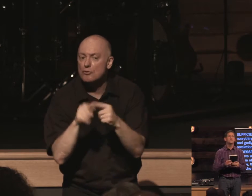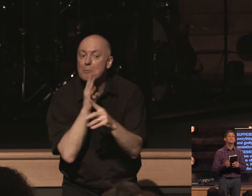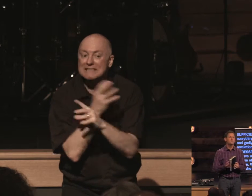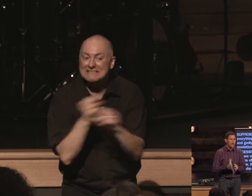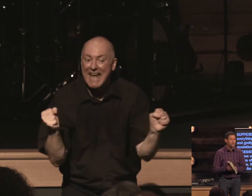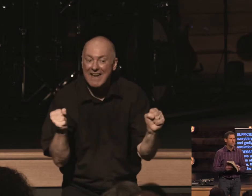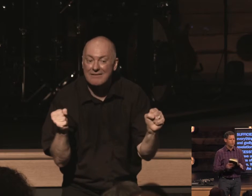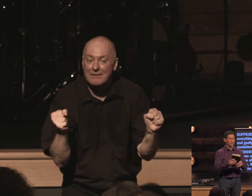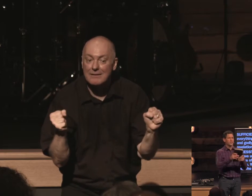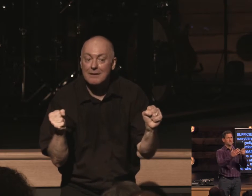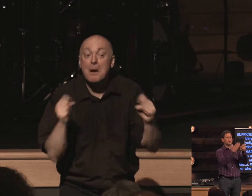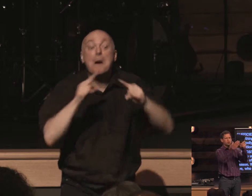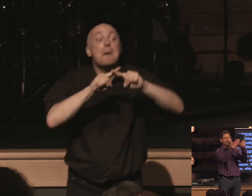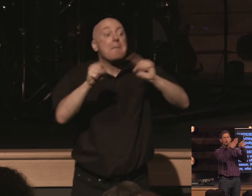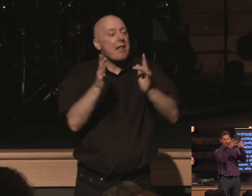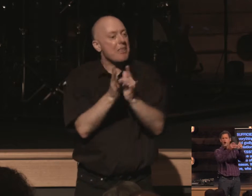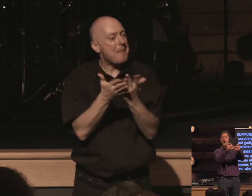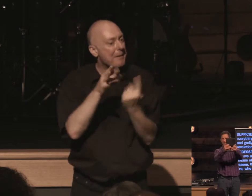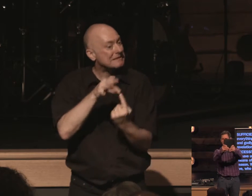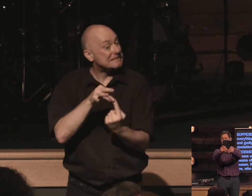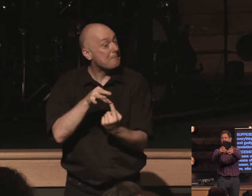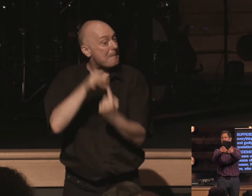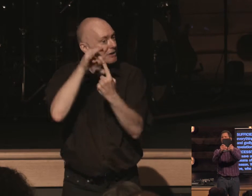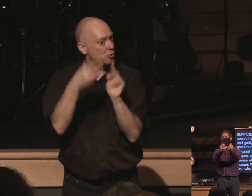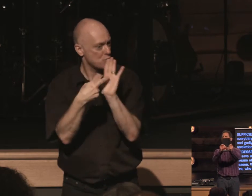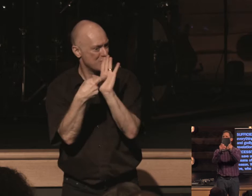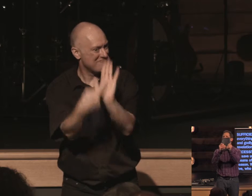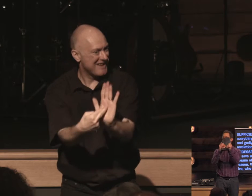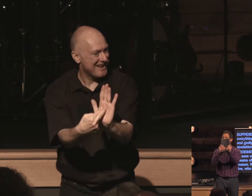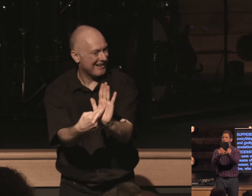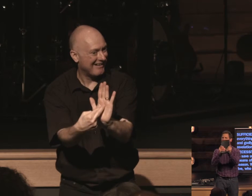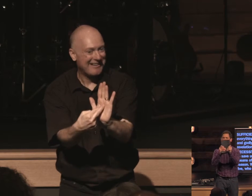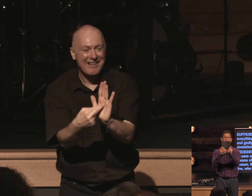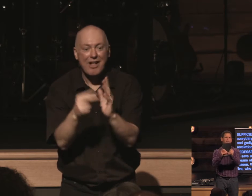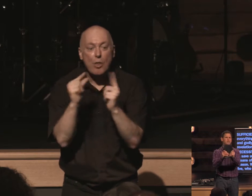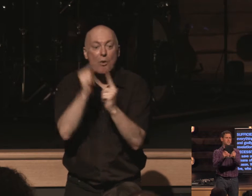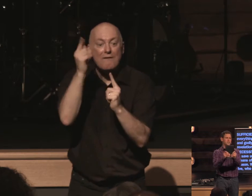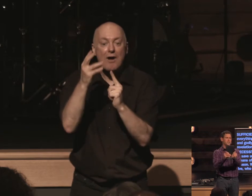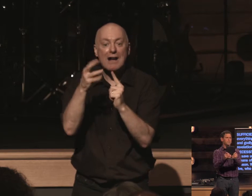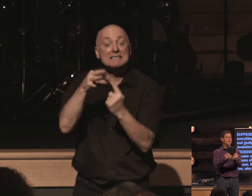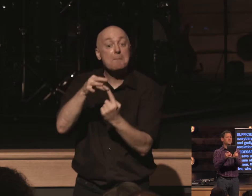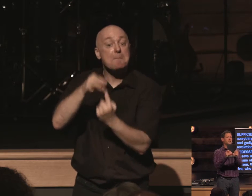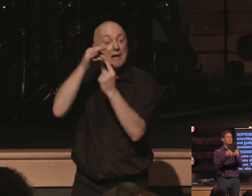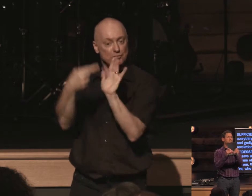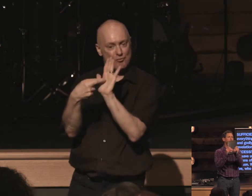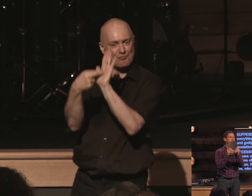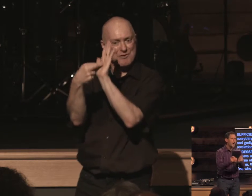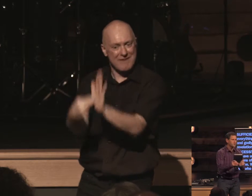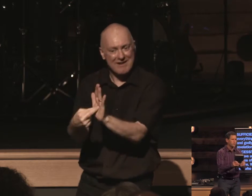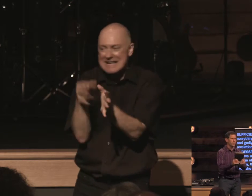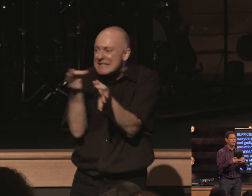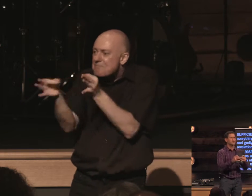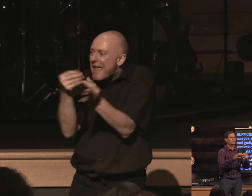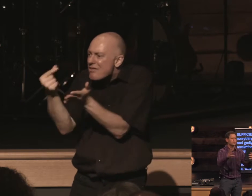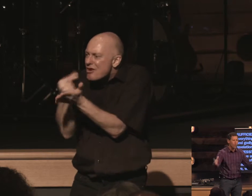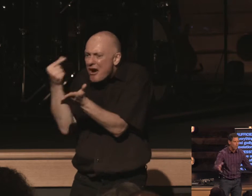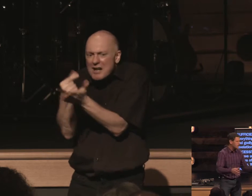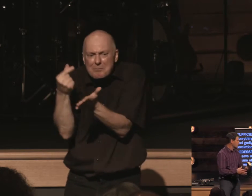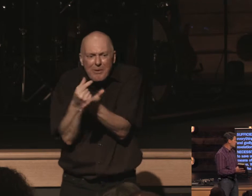special revelation which is the word of god the word of god is special revelation it's it's it's the gospel it's the story of